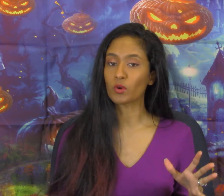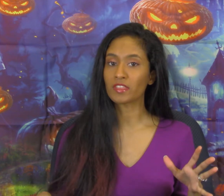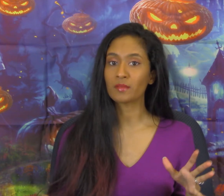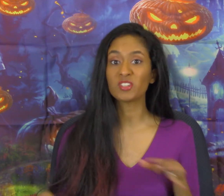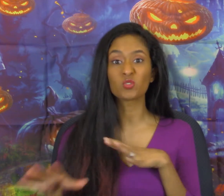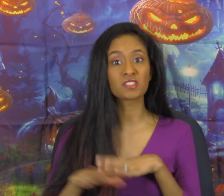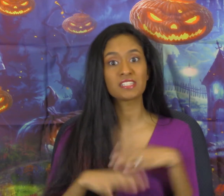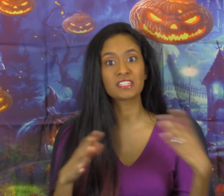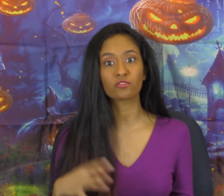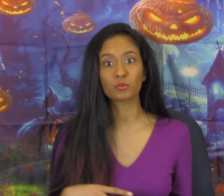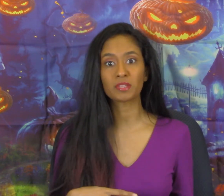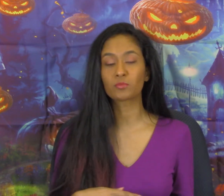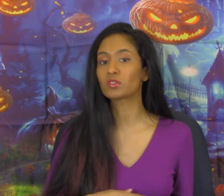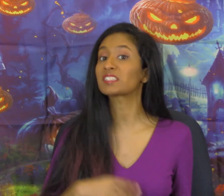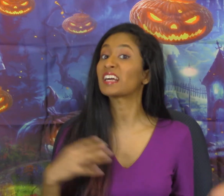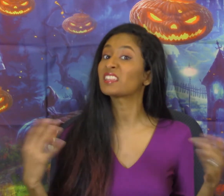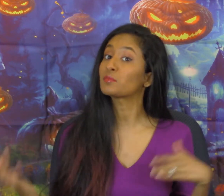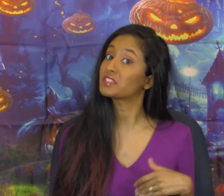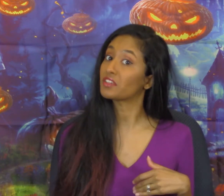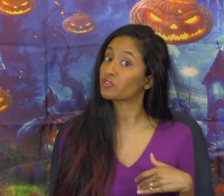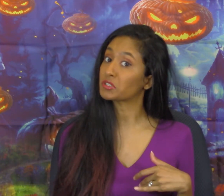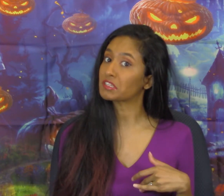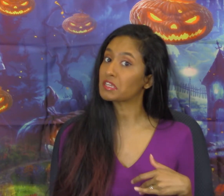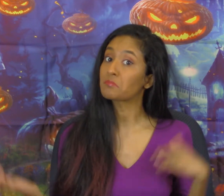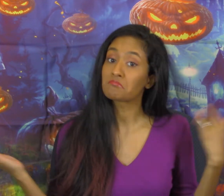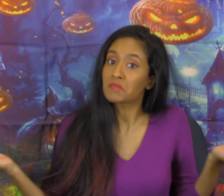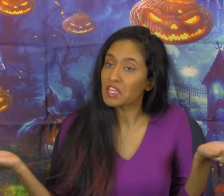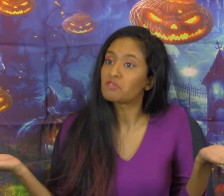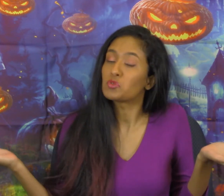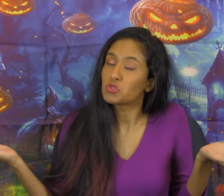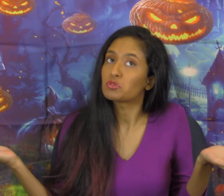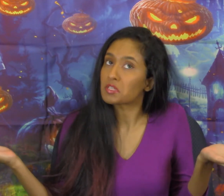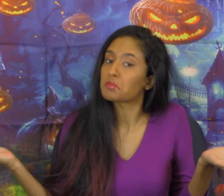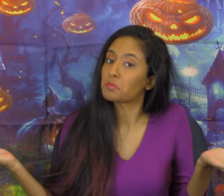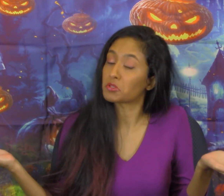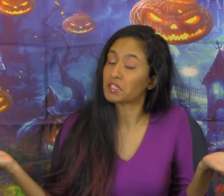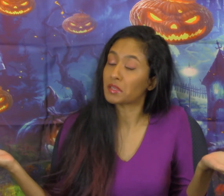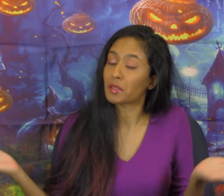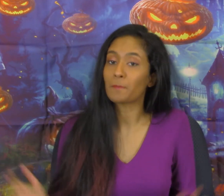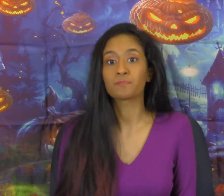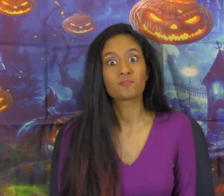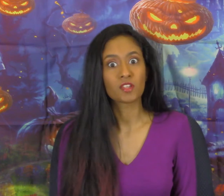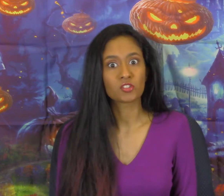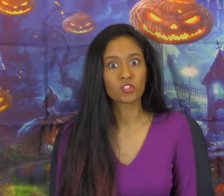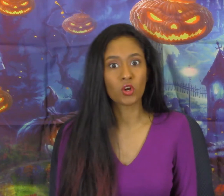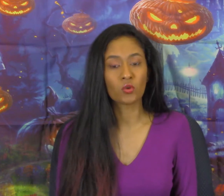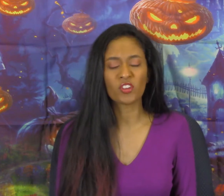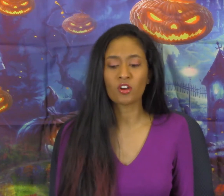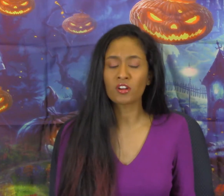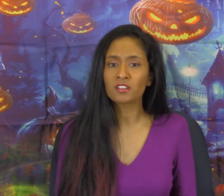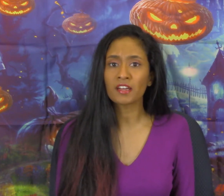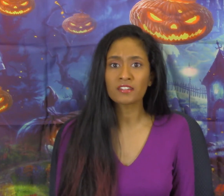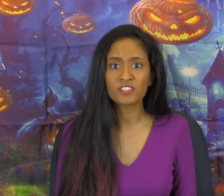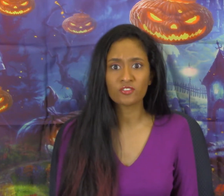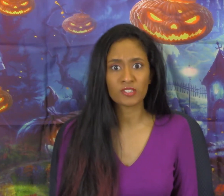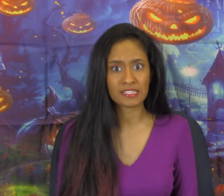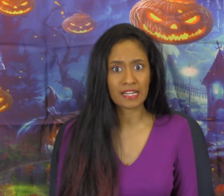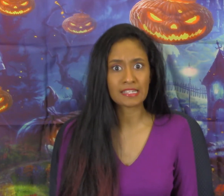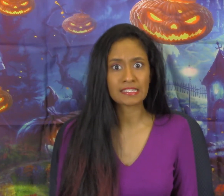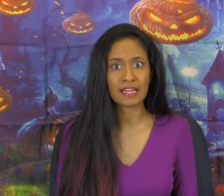them and you'll see different people sign them differently if you do see people sign them so there are a lot of different signs that